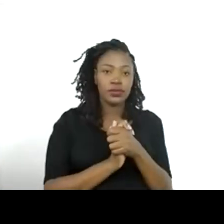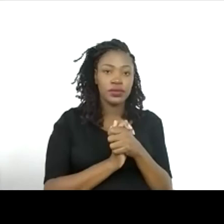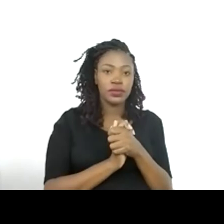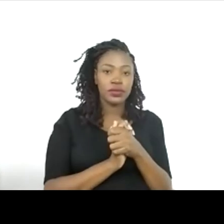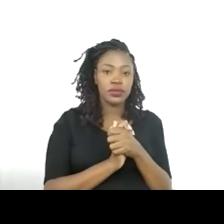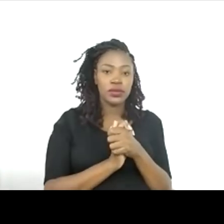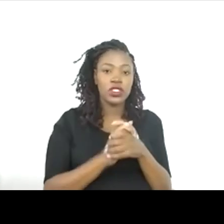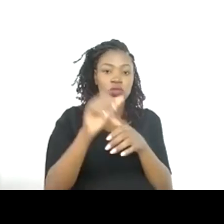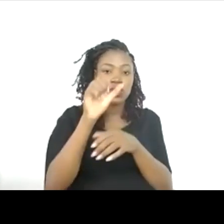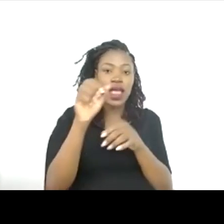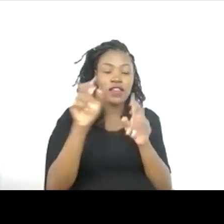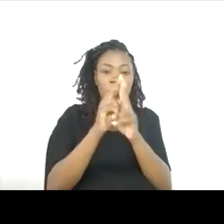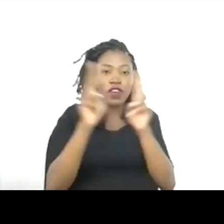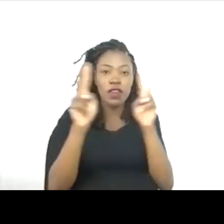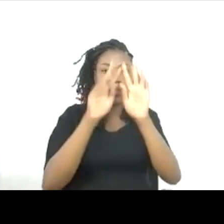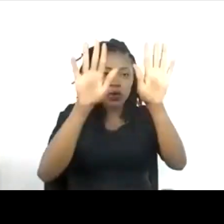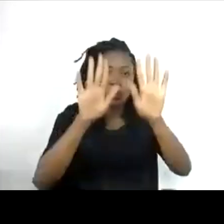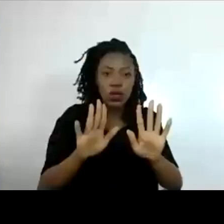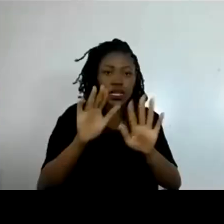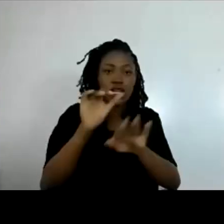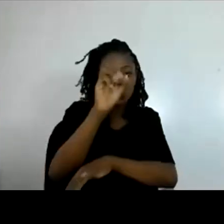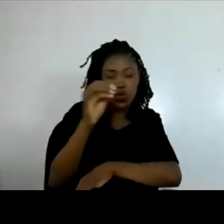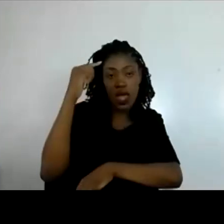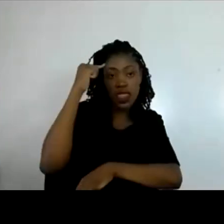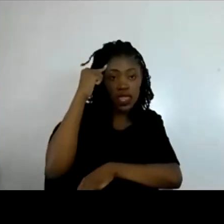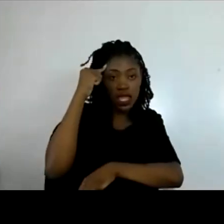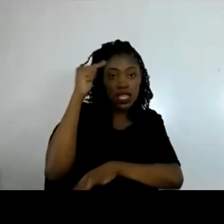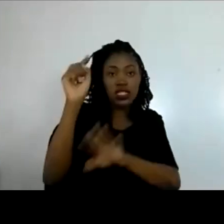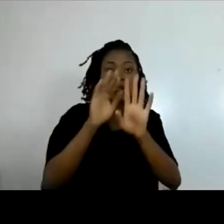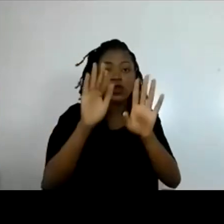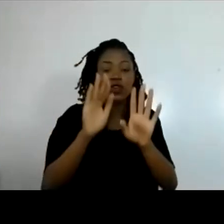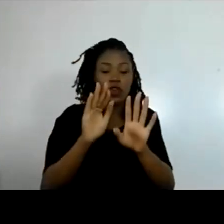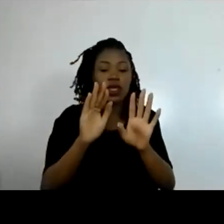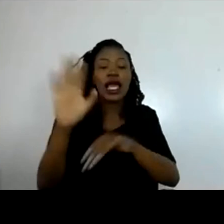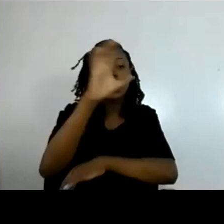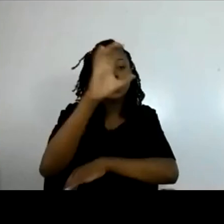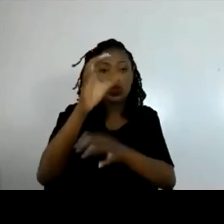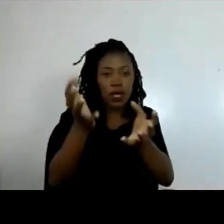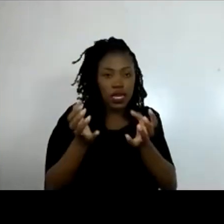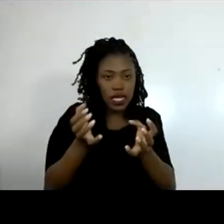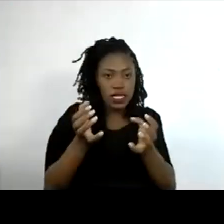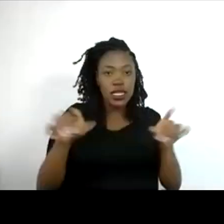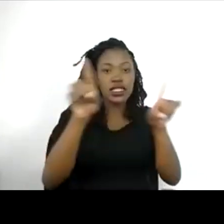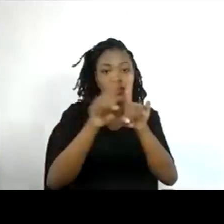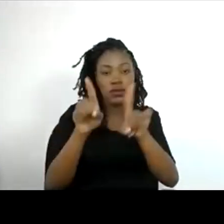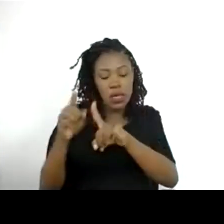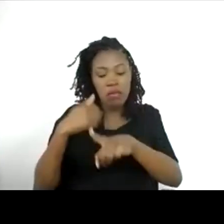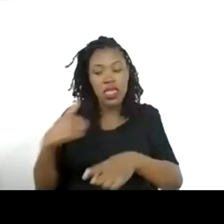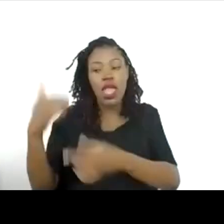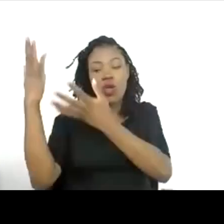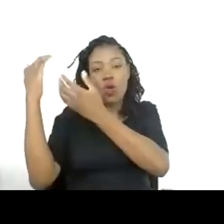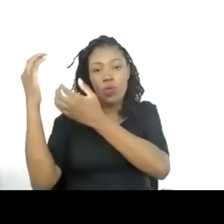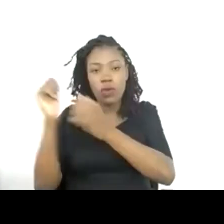of customers and of needs. And of course, what I hope we will be able